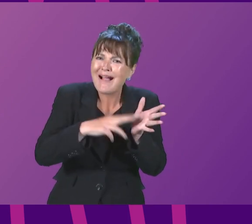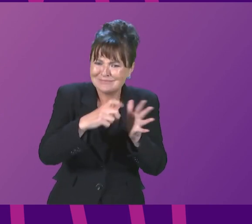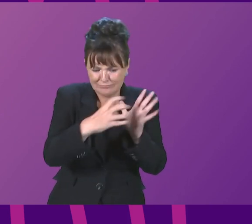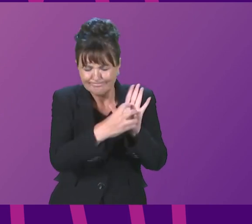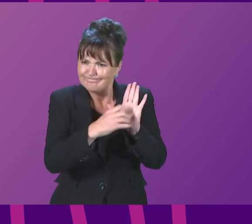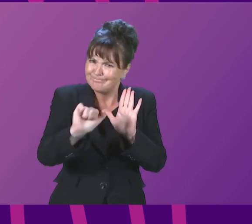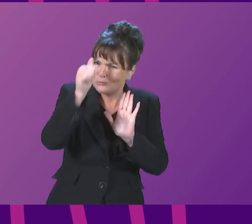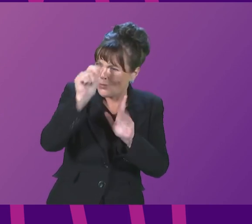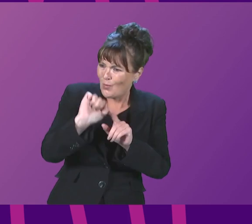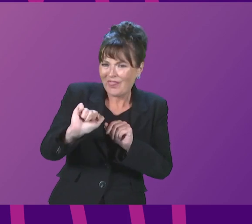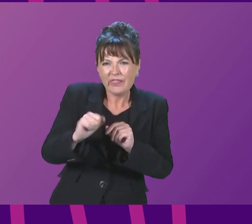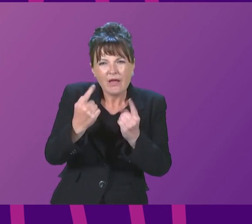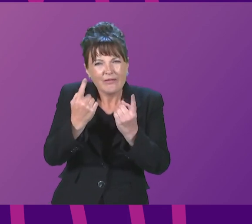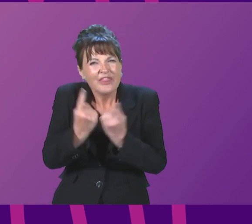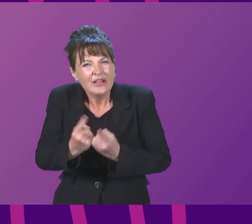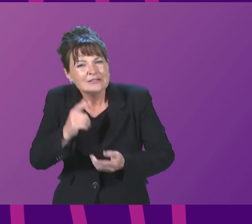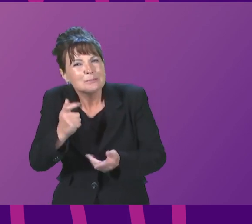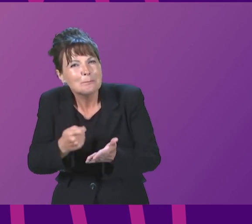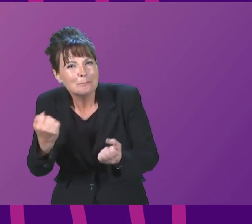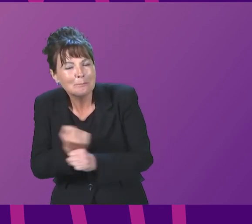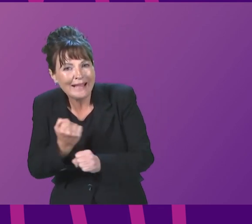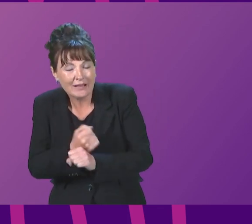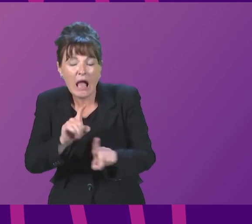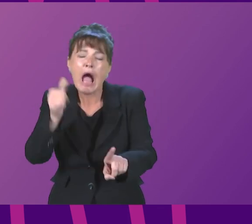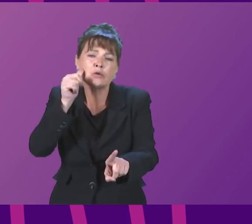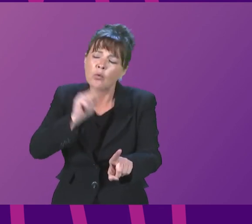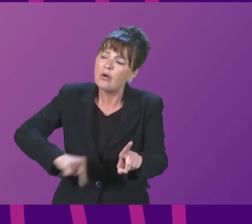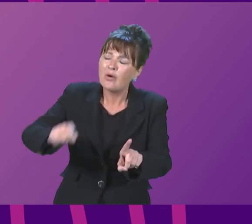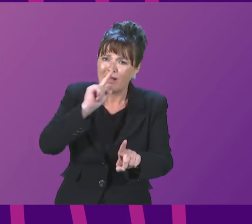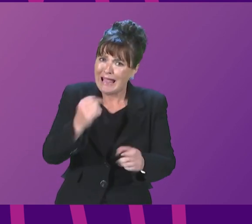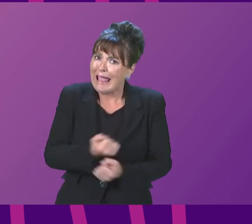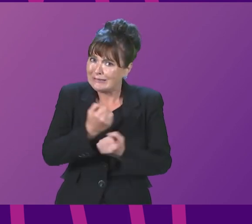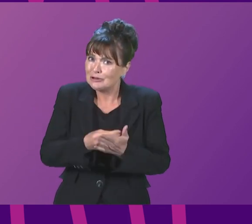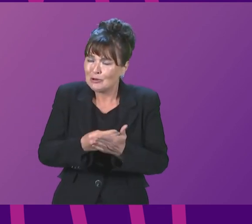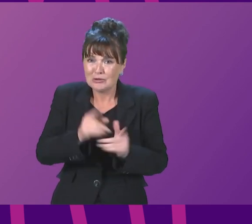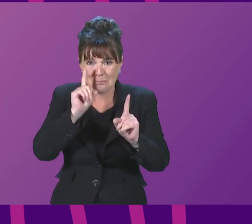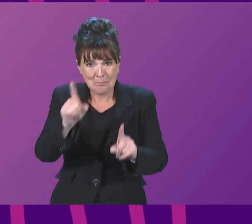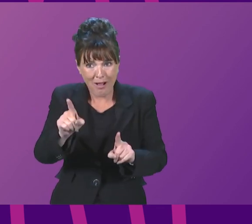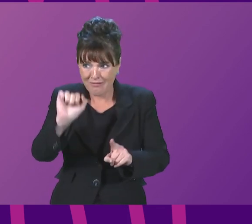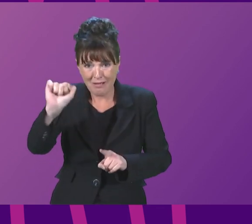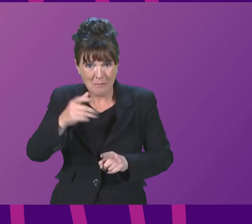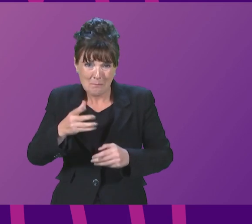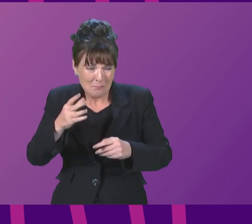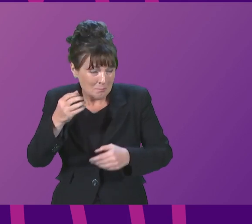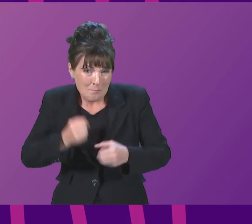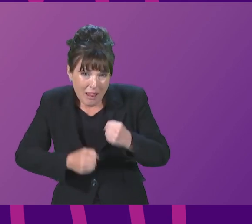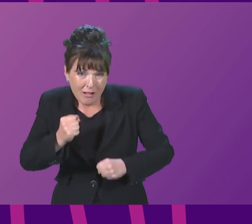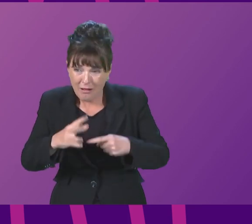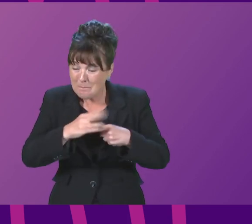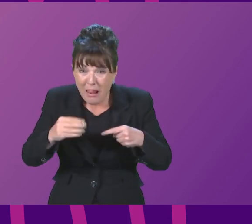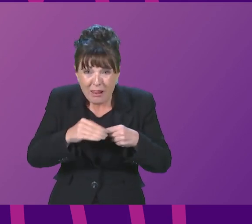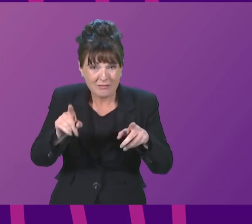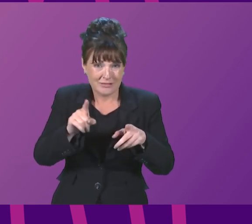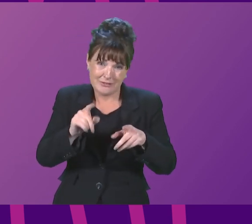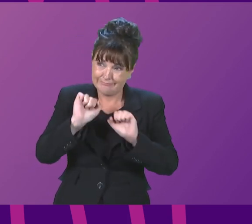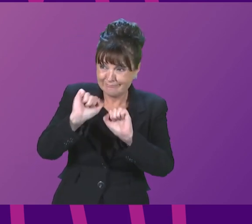facing extraordinary pressure, particularly with energy costs. However, given the importance of the dairy industry and, more widely, the food and drink